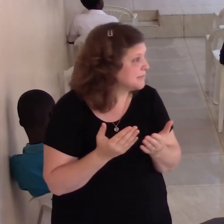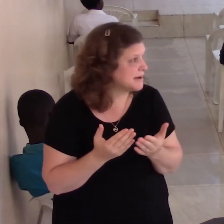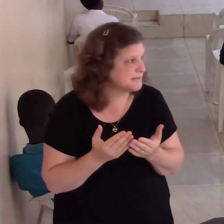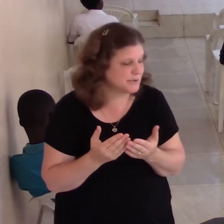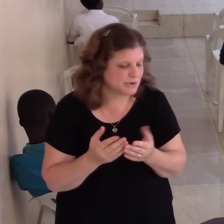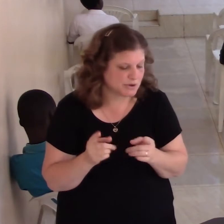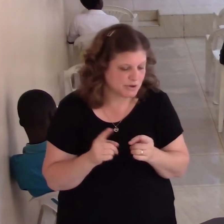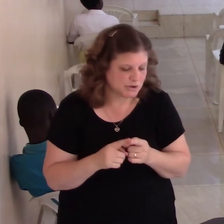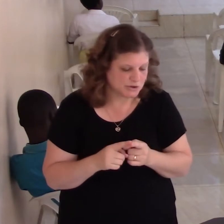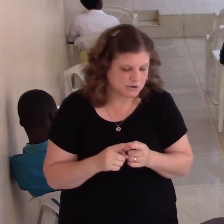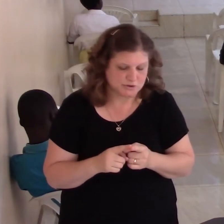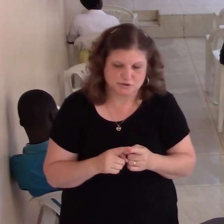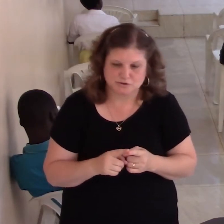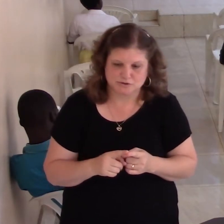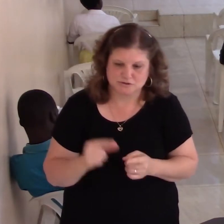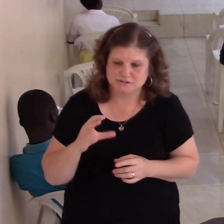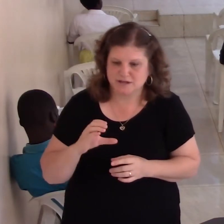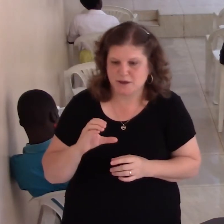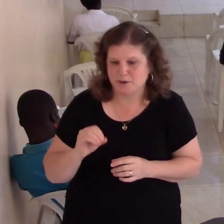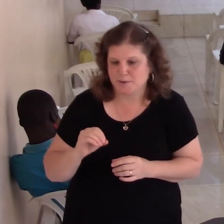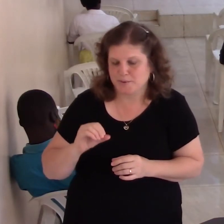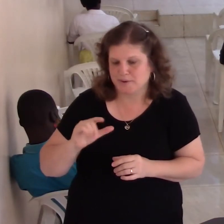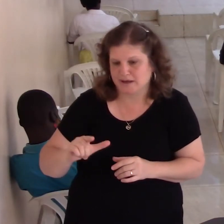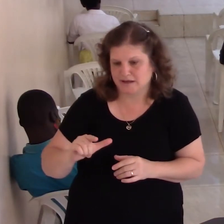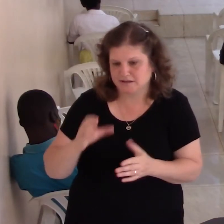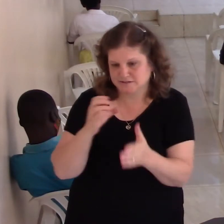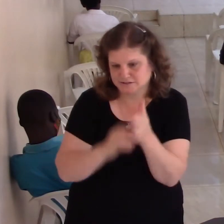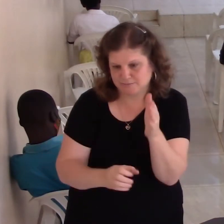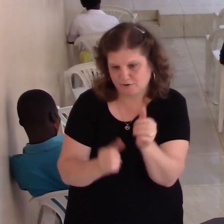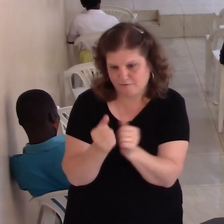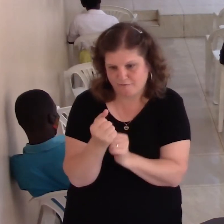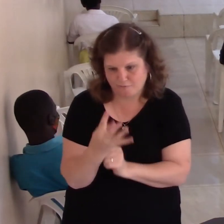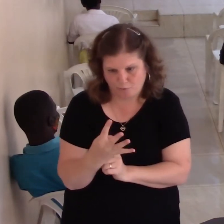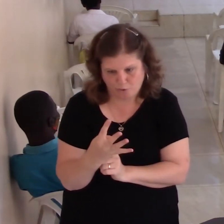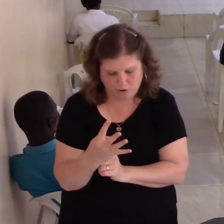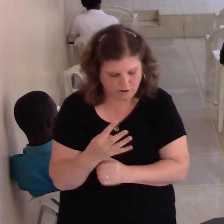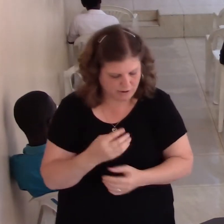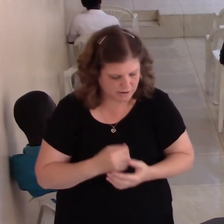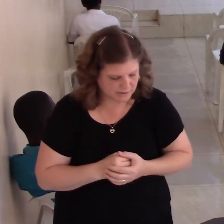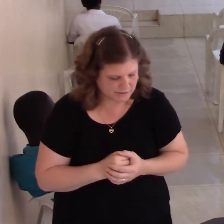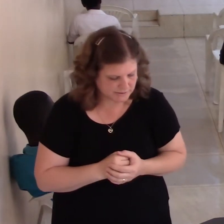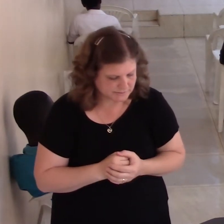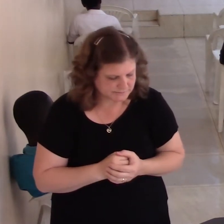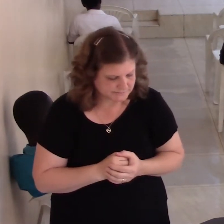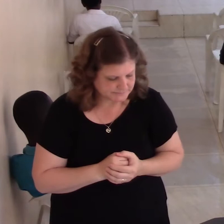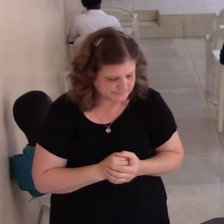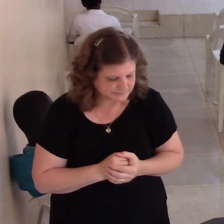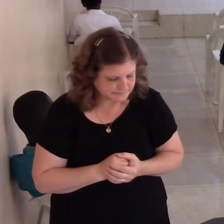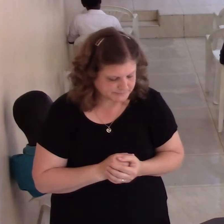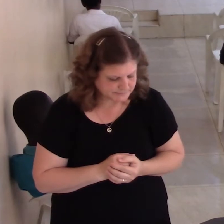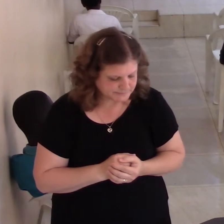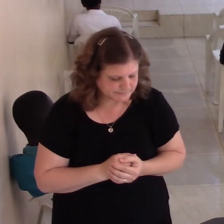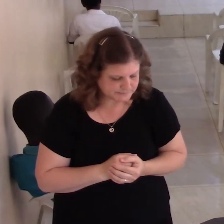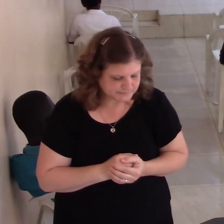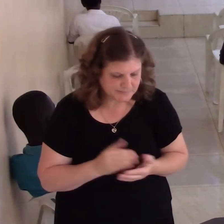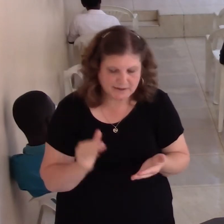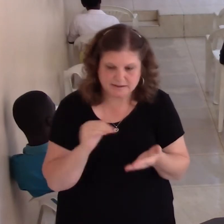text there, Colossians chapter 4. Colossians chapter 4. We're going to search for a blessing to have